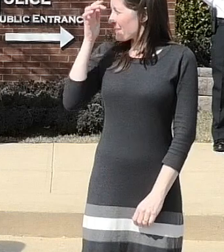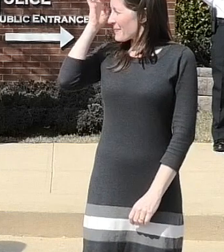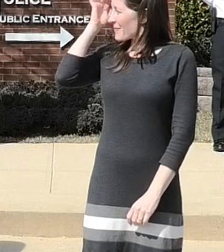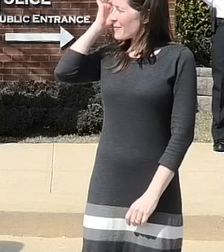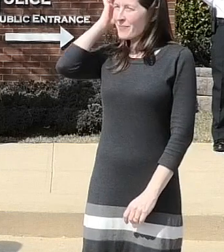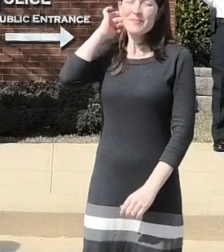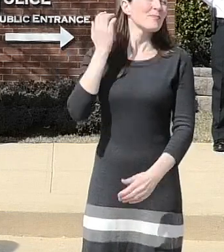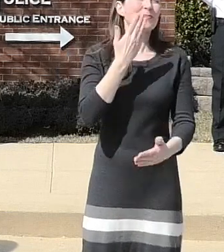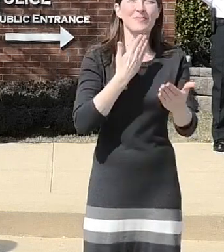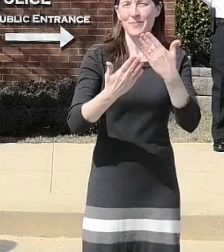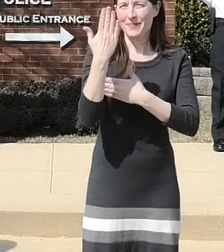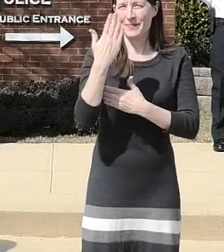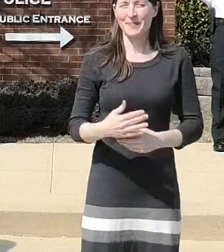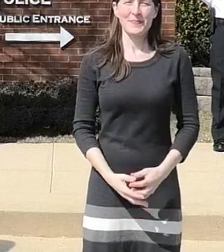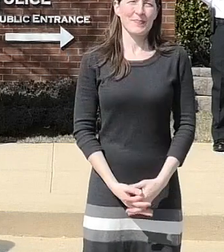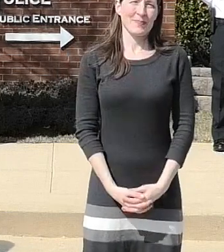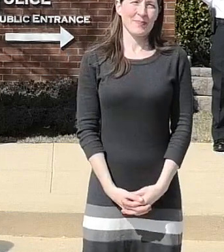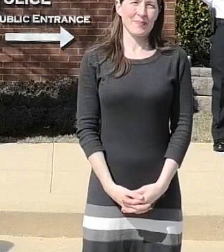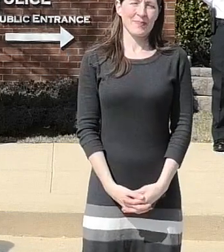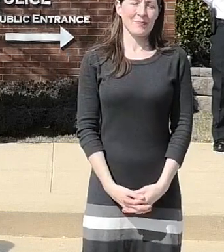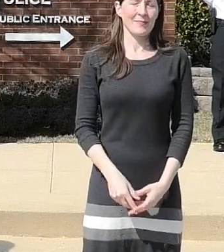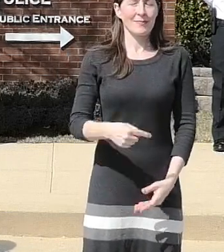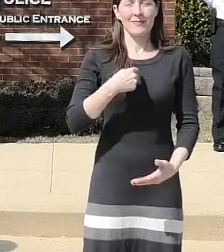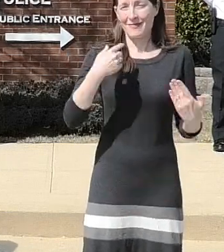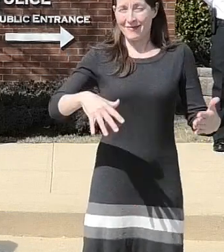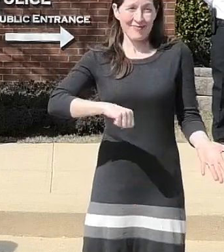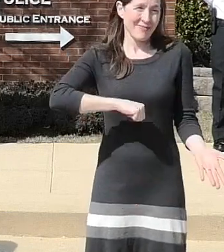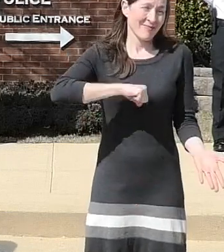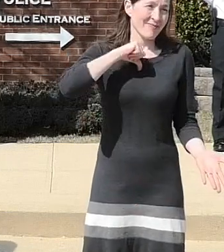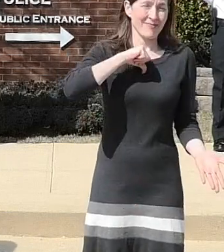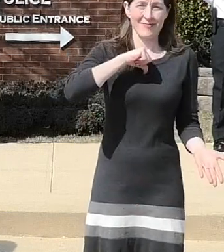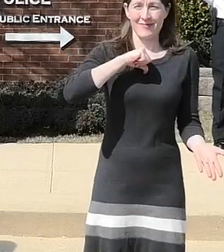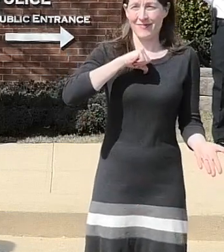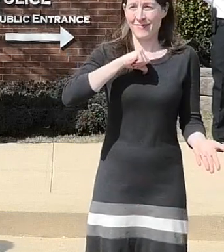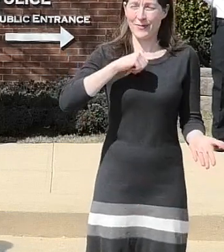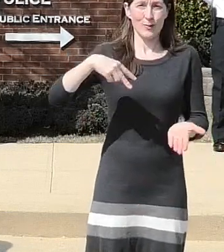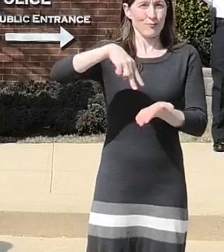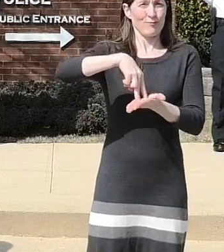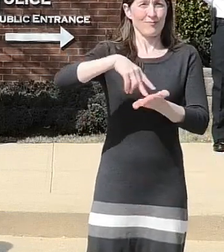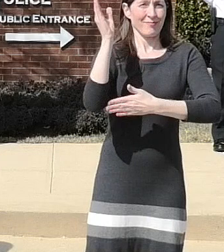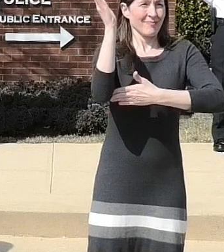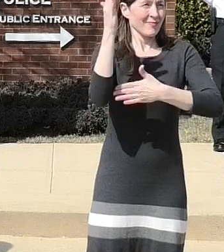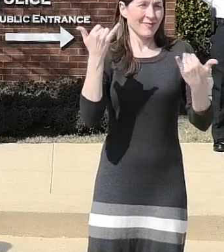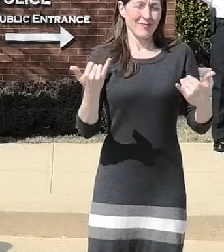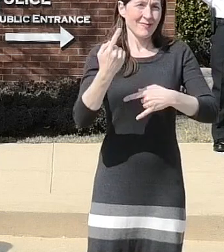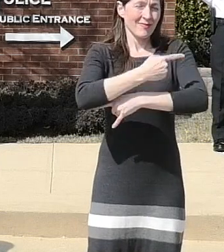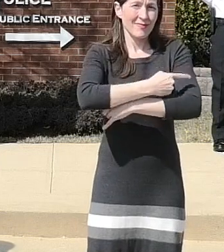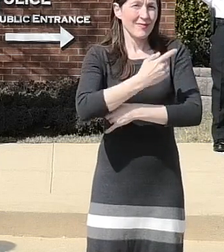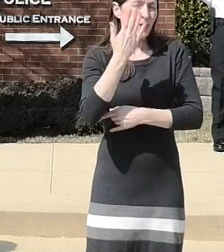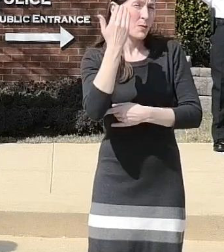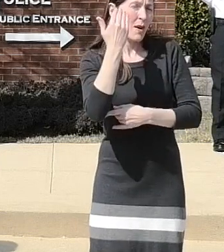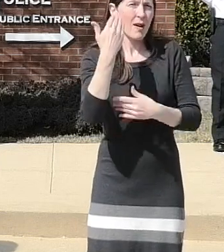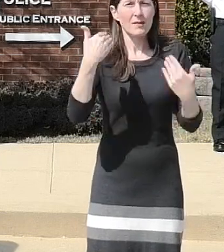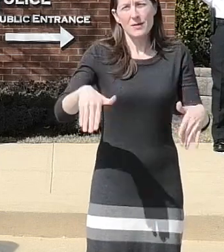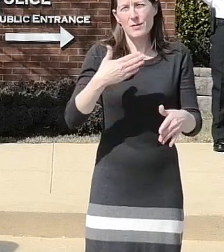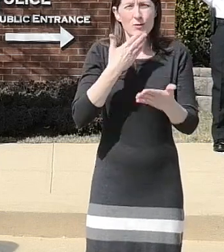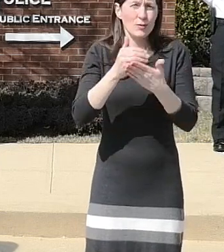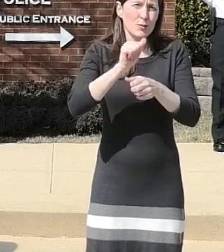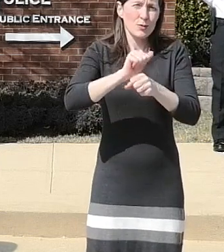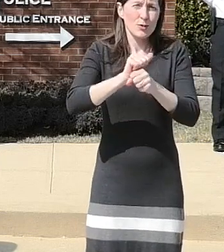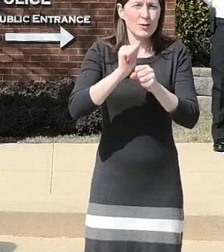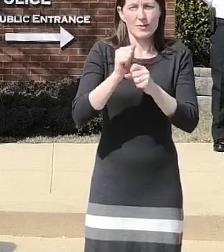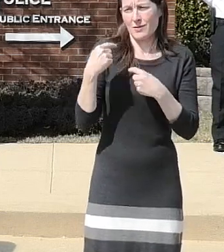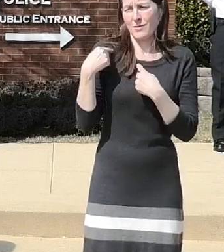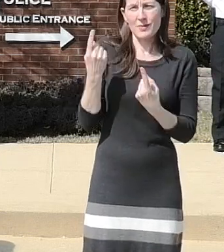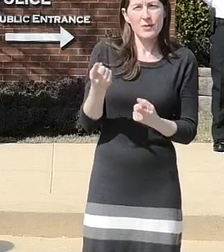good morning i'm extremely proud to stand here today for the efforts done by our prince george's county fire and ems department's arson